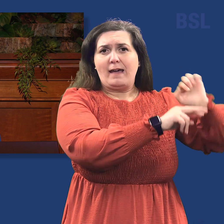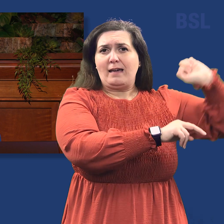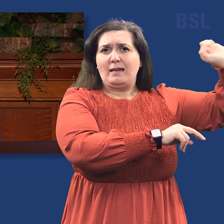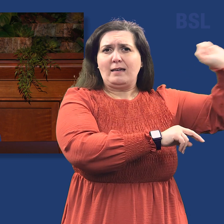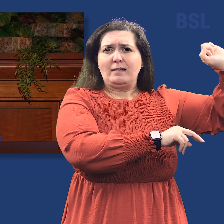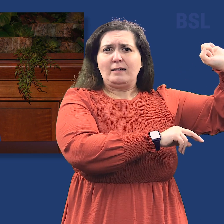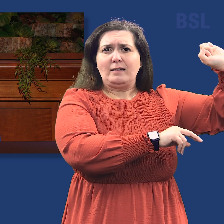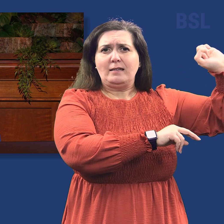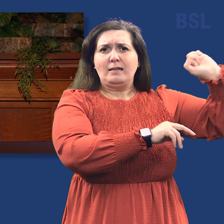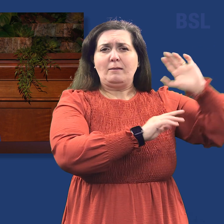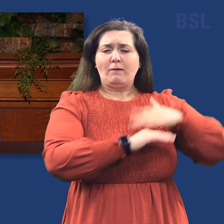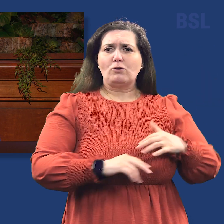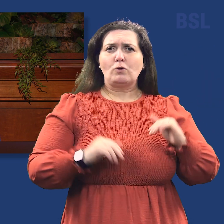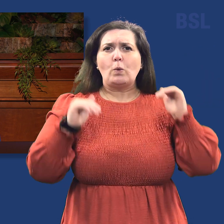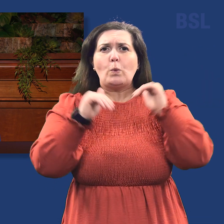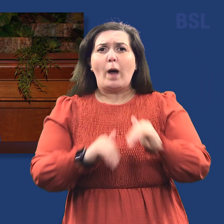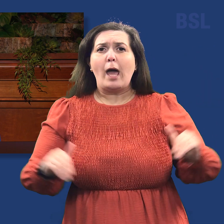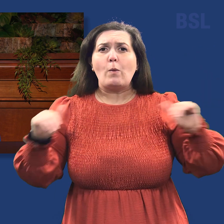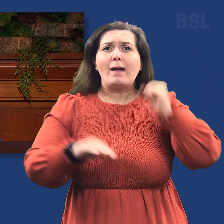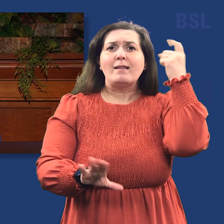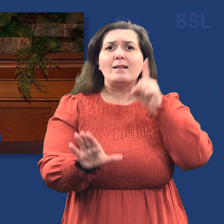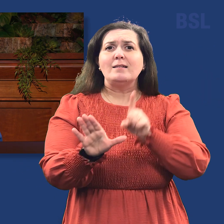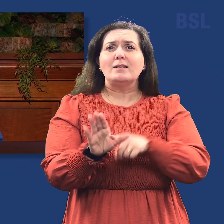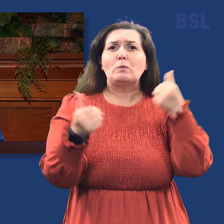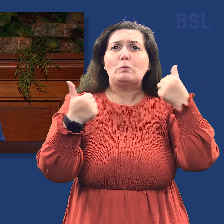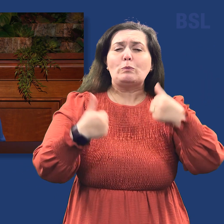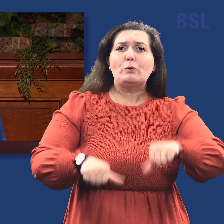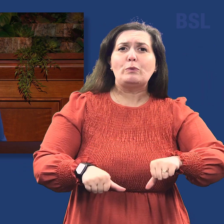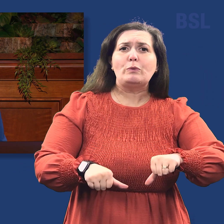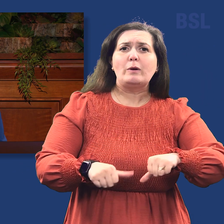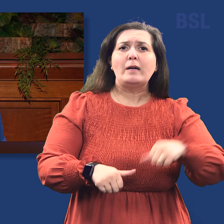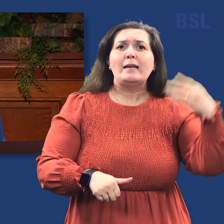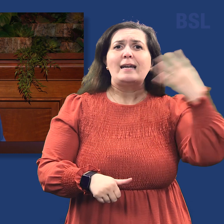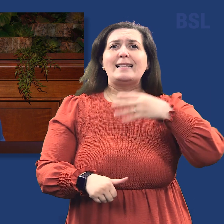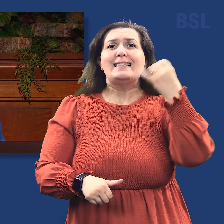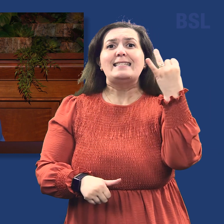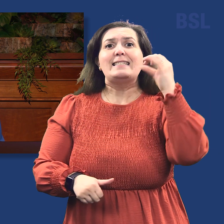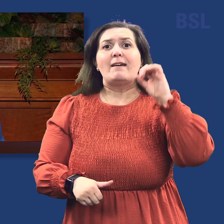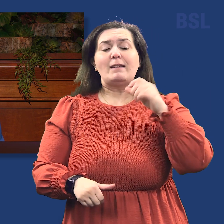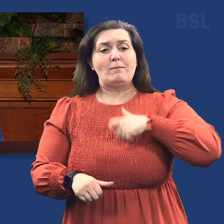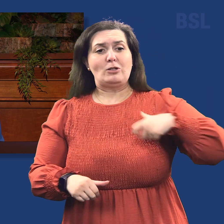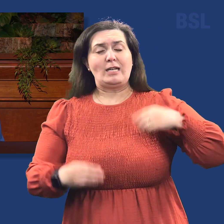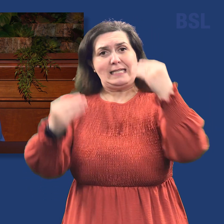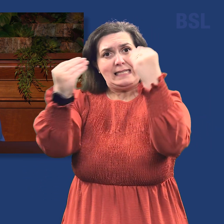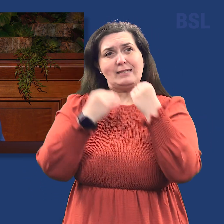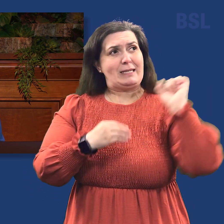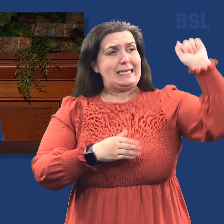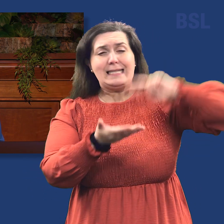seek and wait for ten years. In 1970, when the missionaries taught me about the Father's plan of salvation